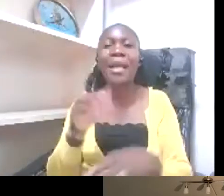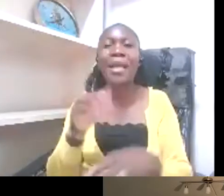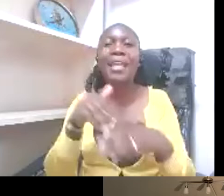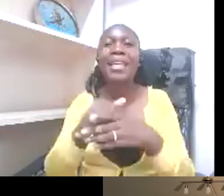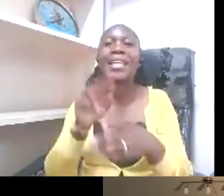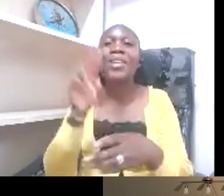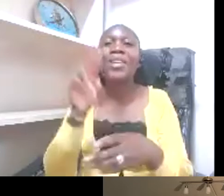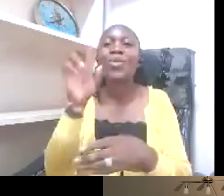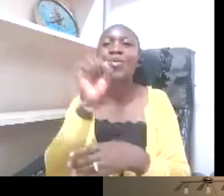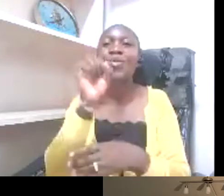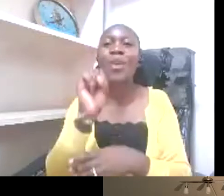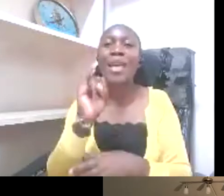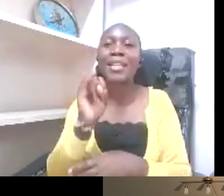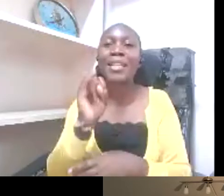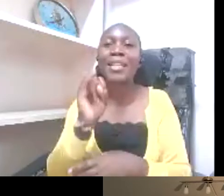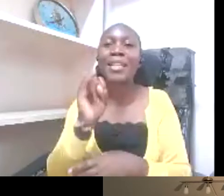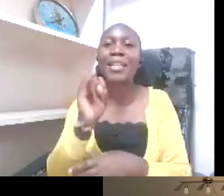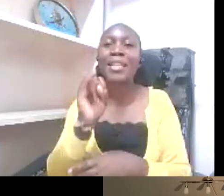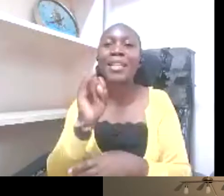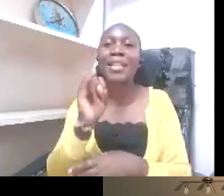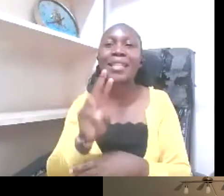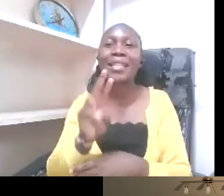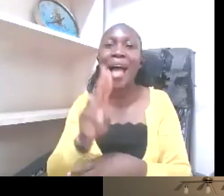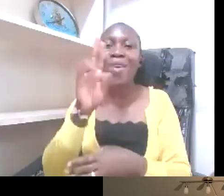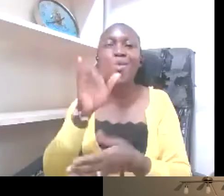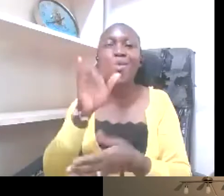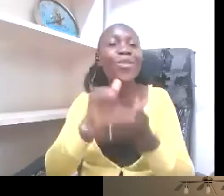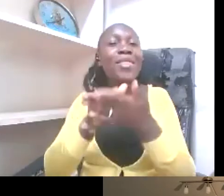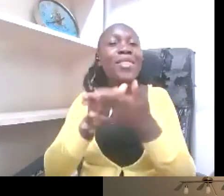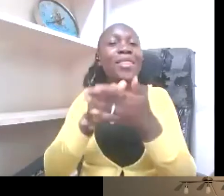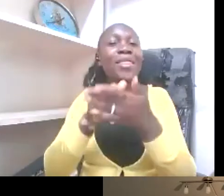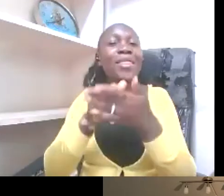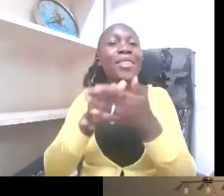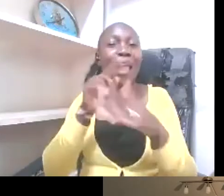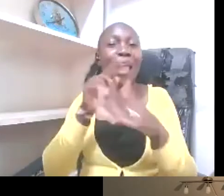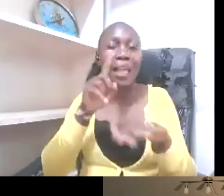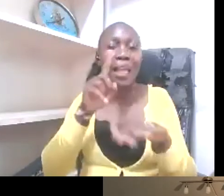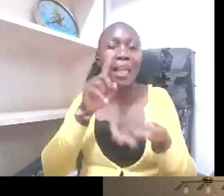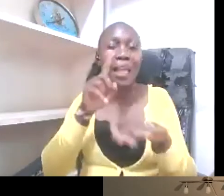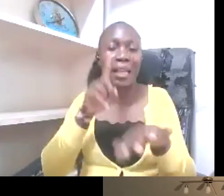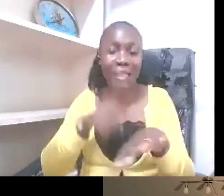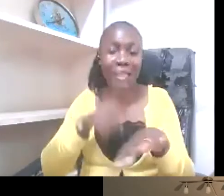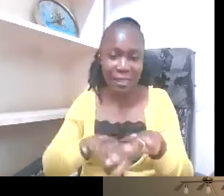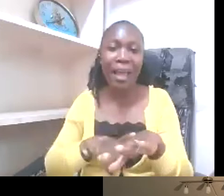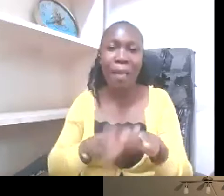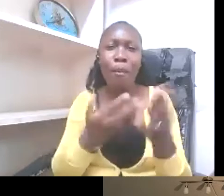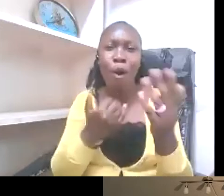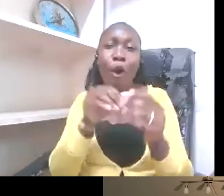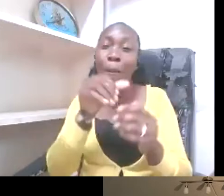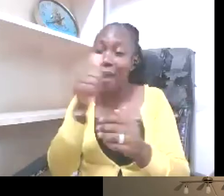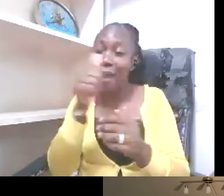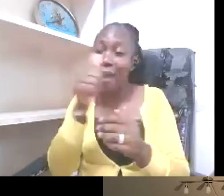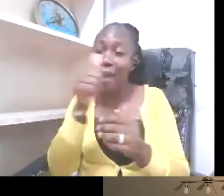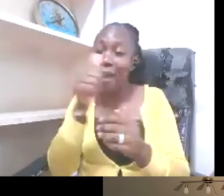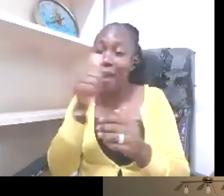is all about the rights of people who are deaf. And it's about sign language and deaf culture training. So I'm